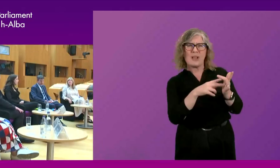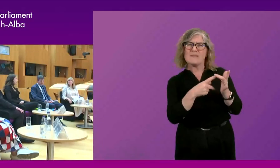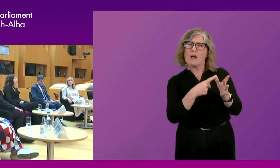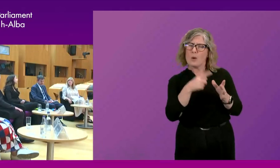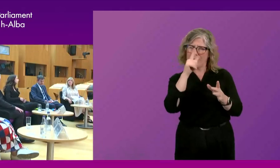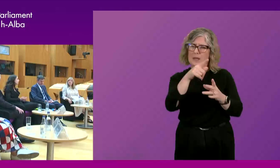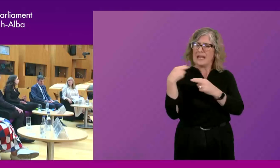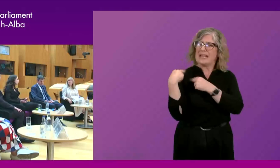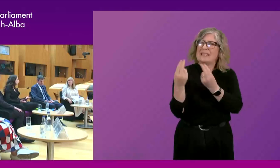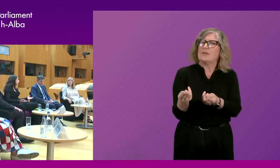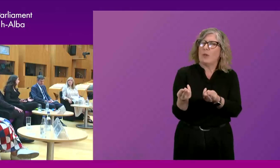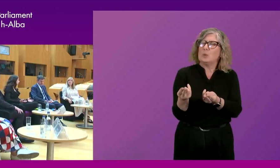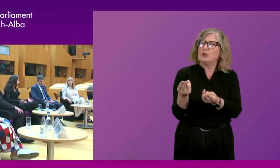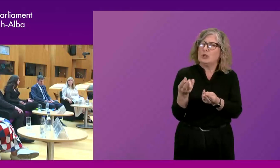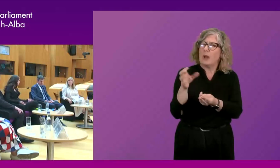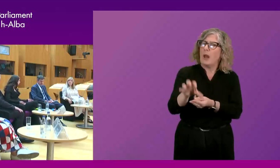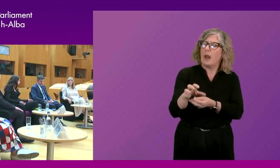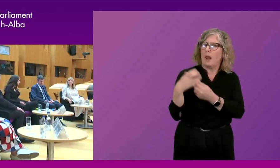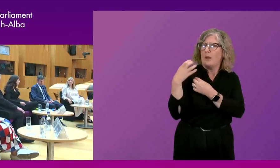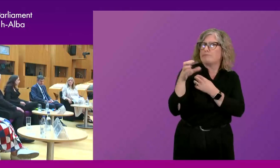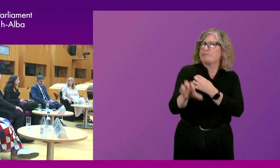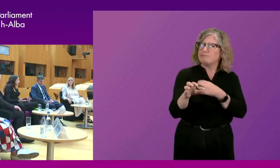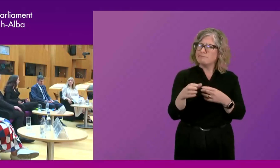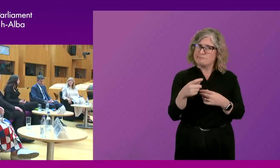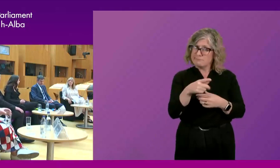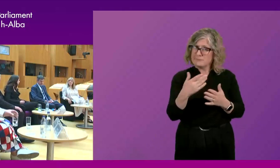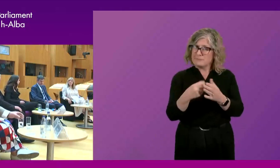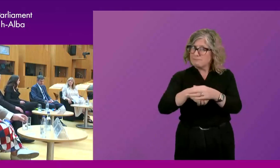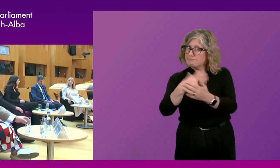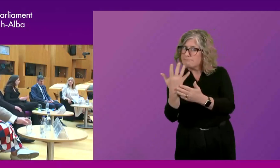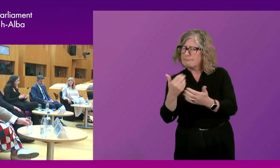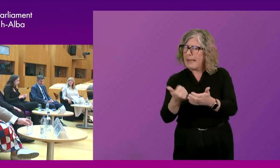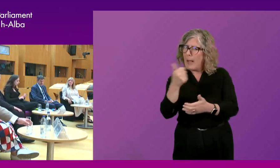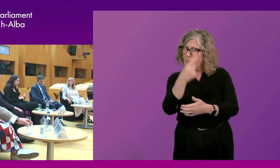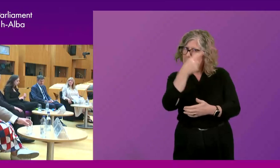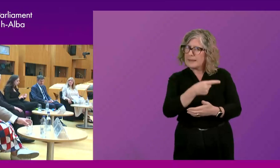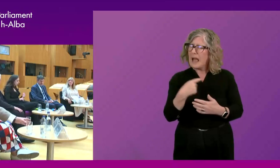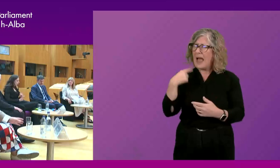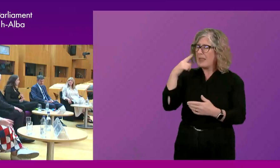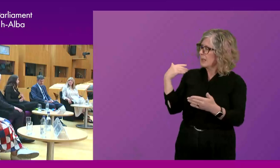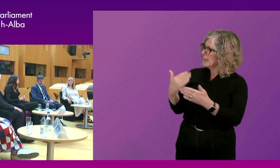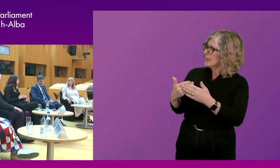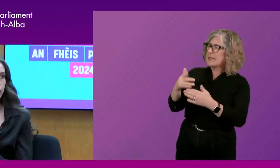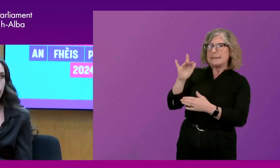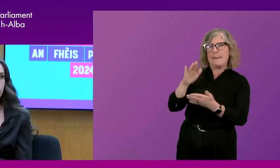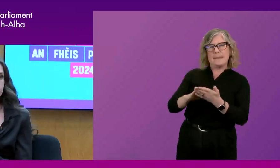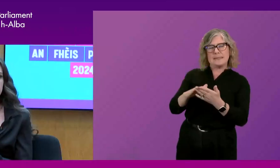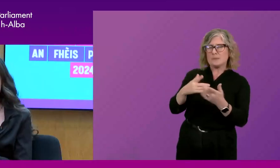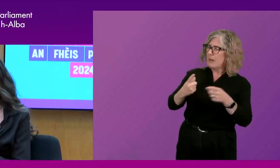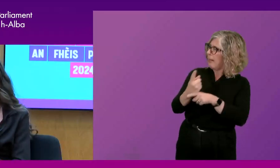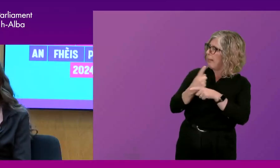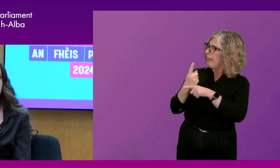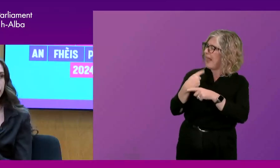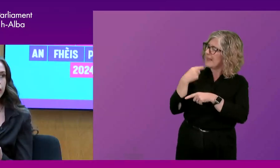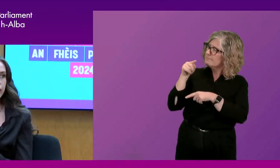I mean, it's things that we've all already touched on in the first, like, 10 minutes of this panel. For me, it is education and